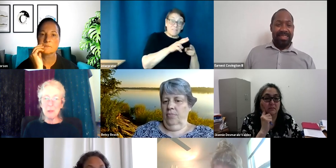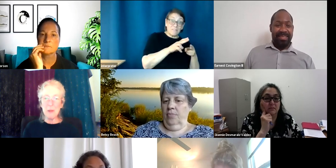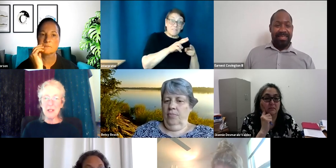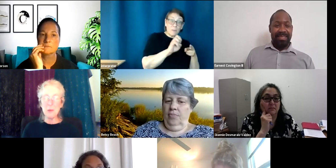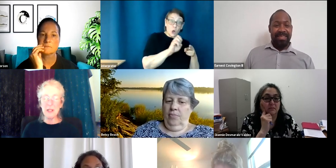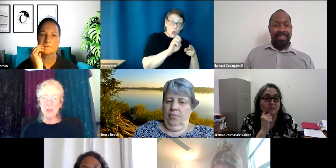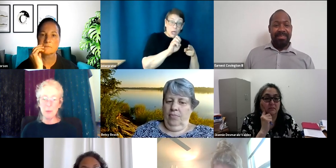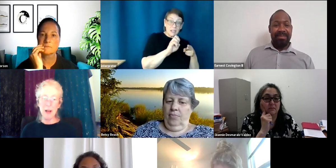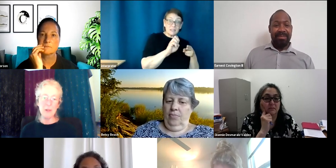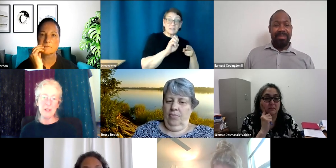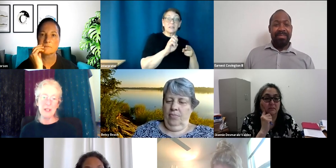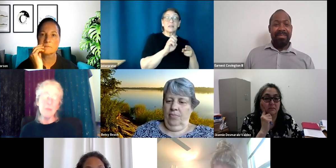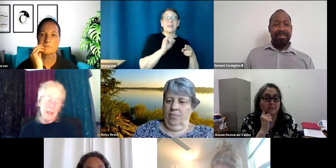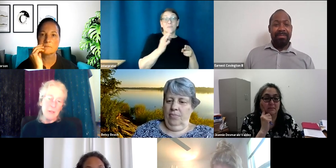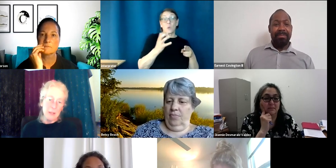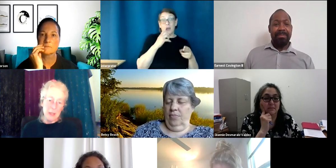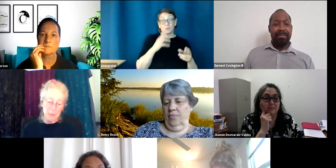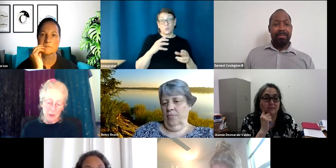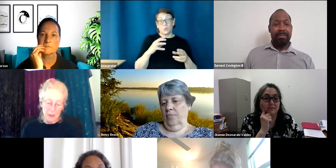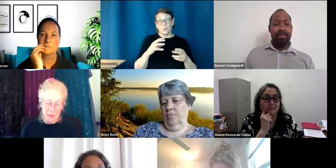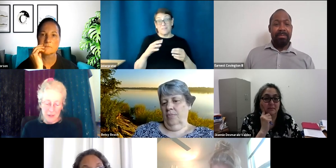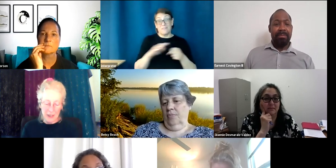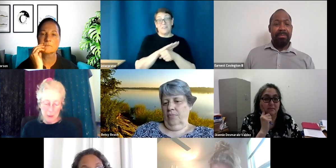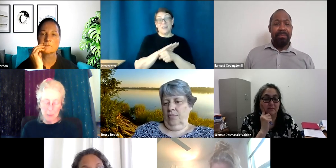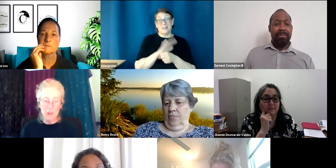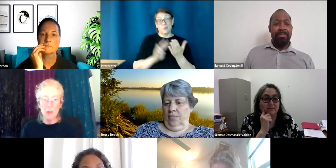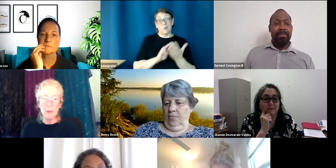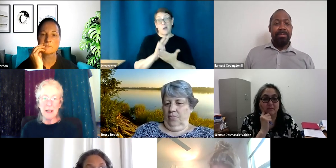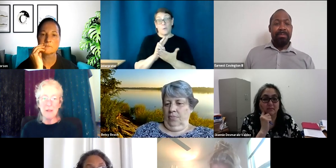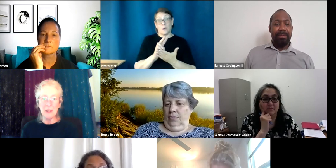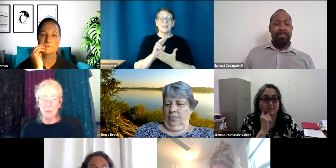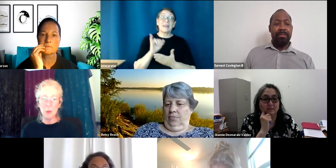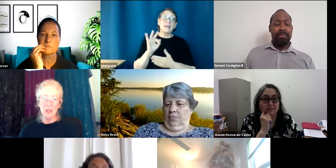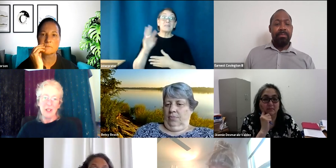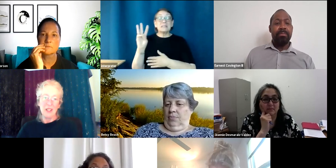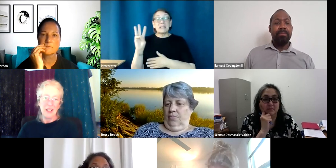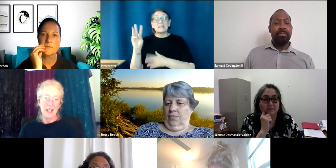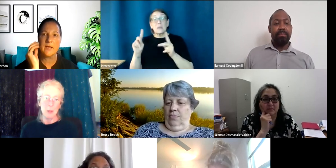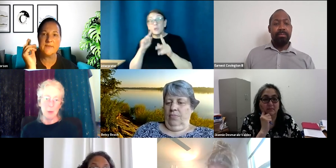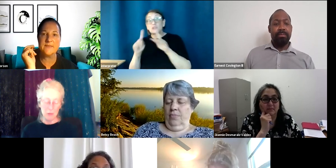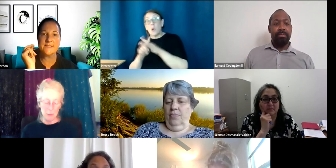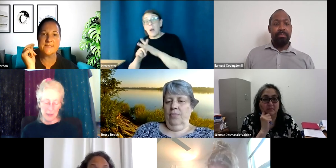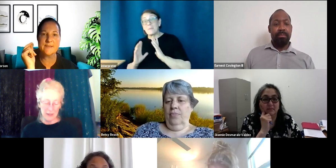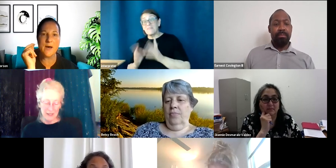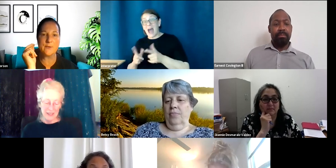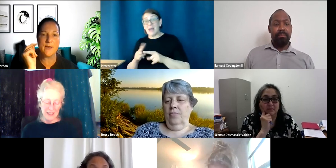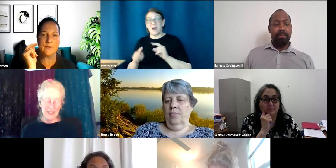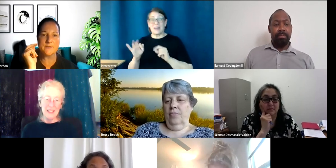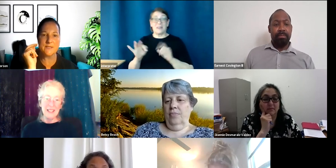really want to do it in two hours, if we have eight people, I mean, if six people show, we might have a little more. Yeah. I think that's the moderators